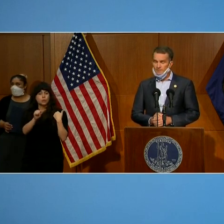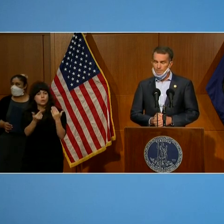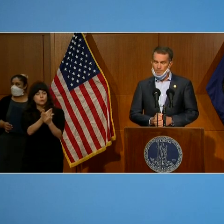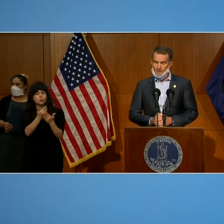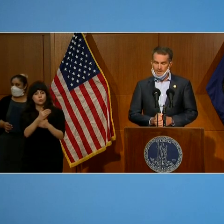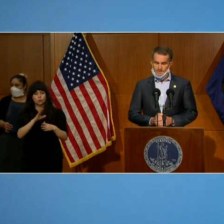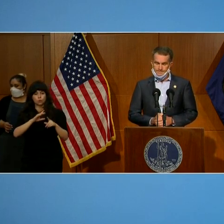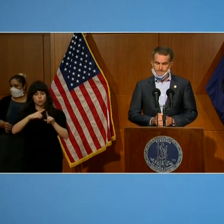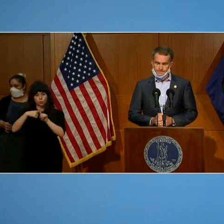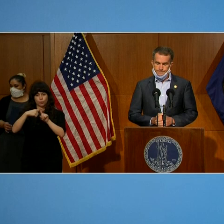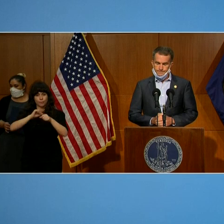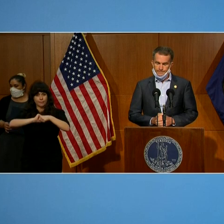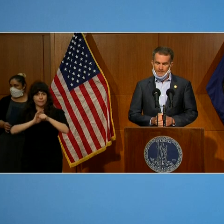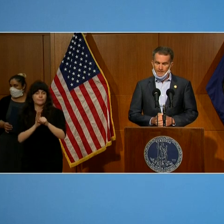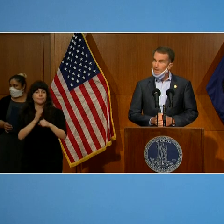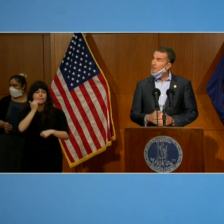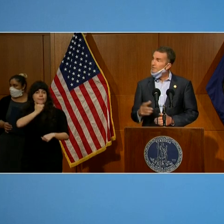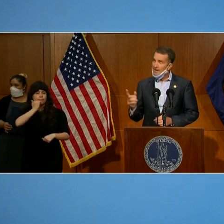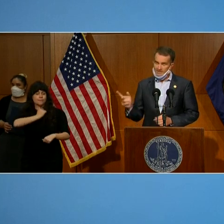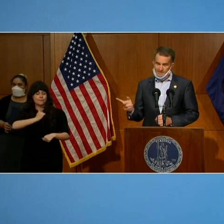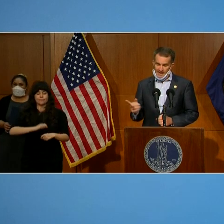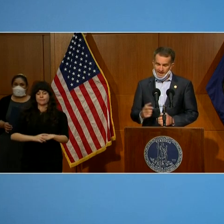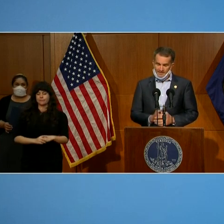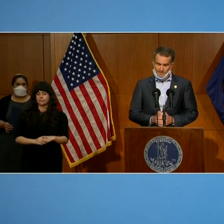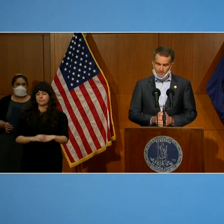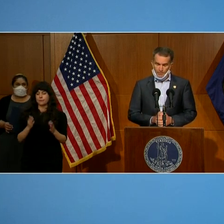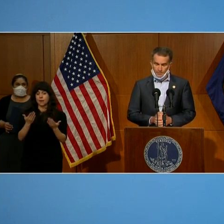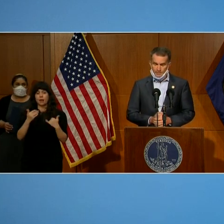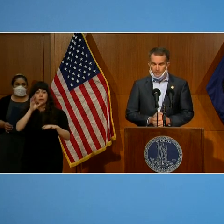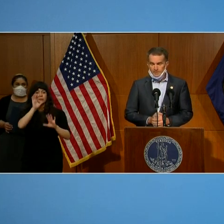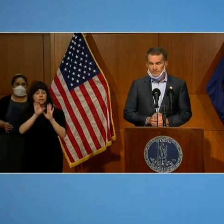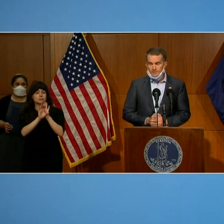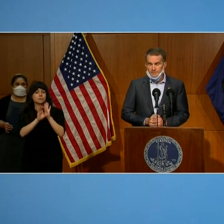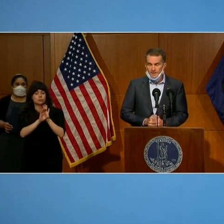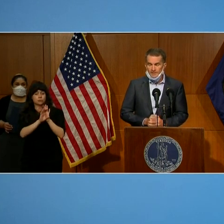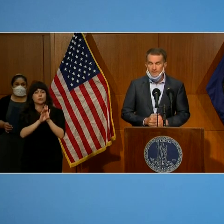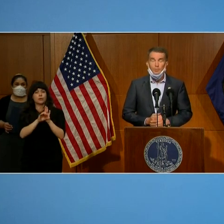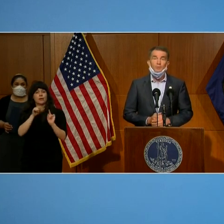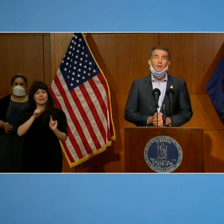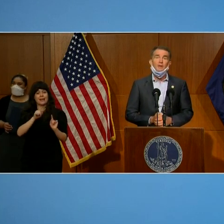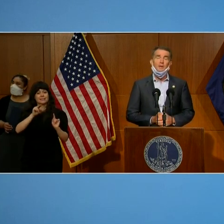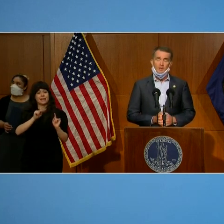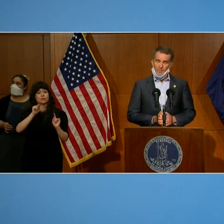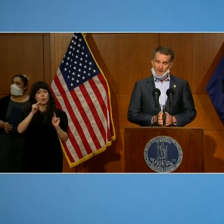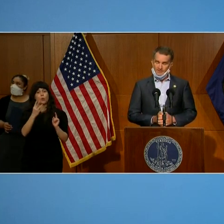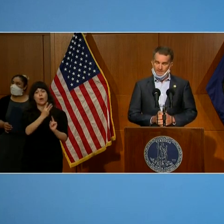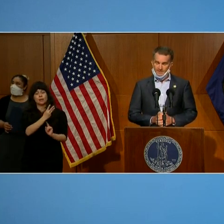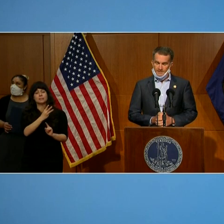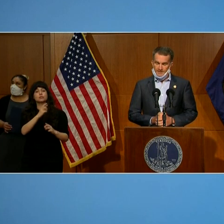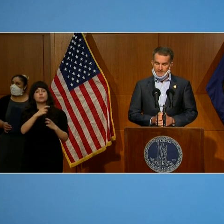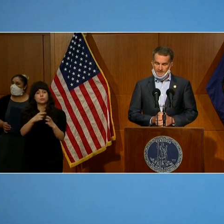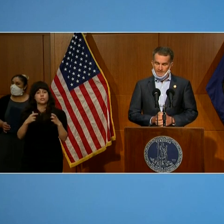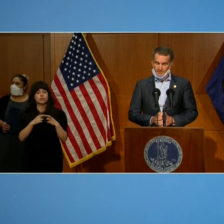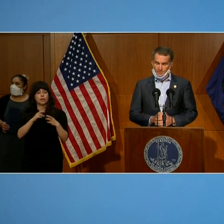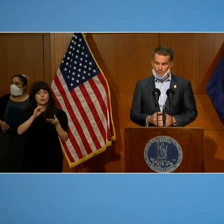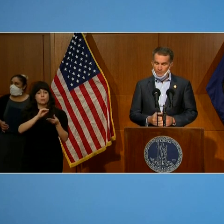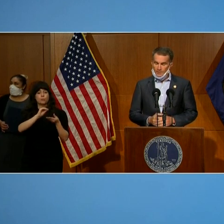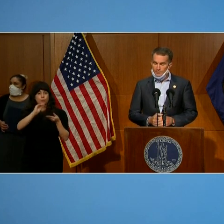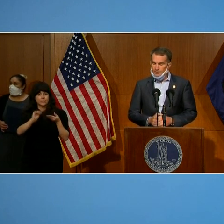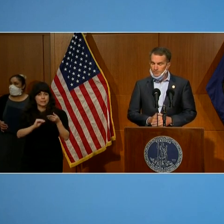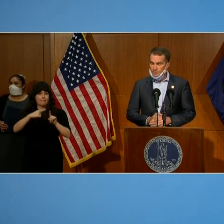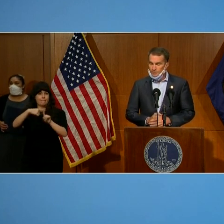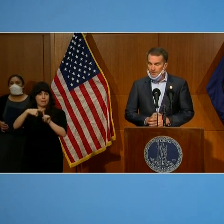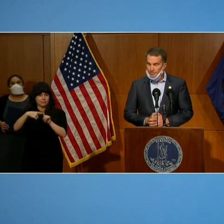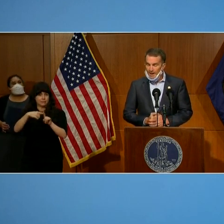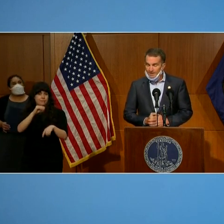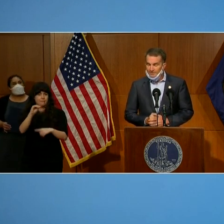cases per day. This next slide is the north region test and percent positivity. So the northwest